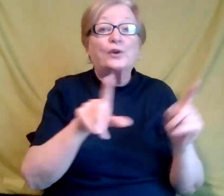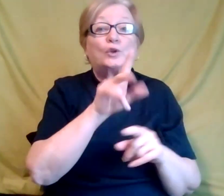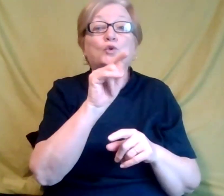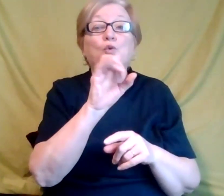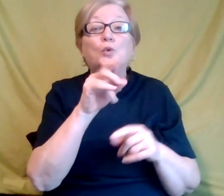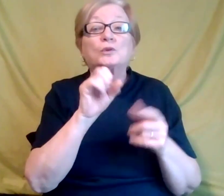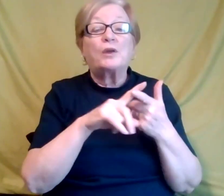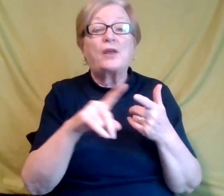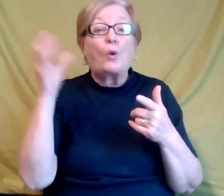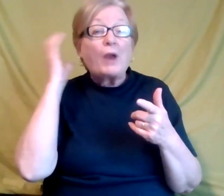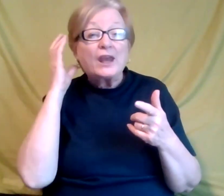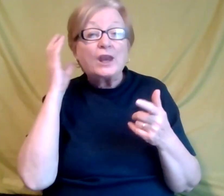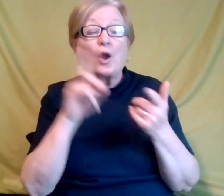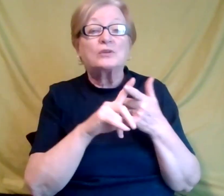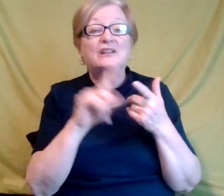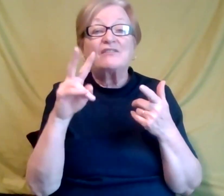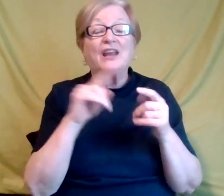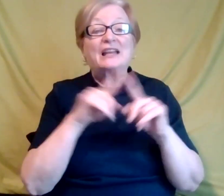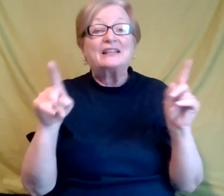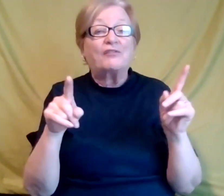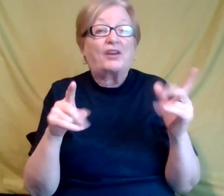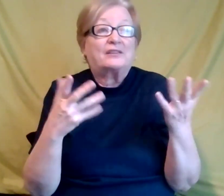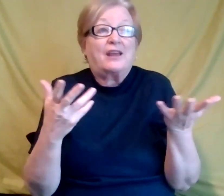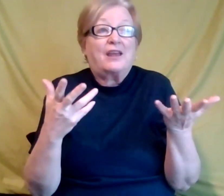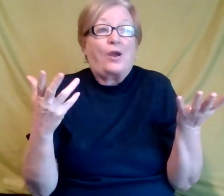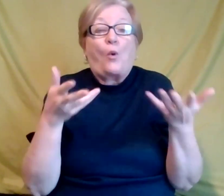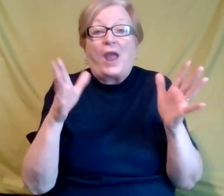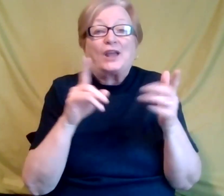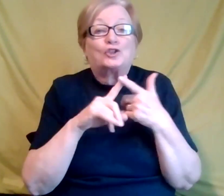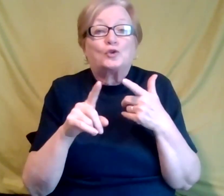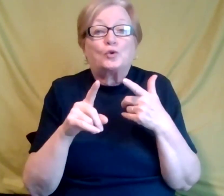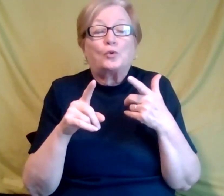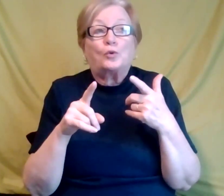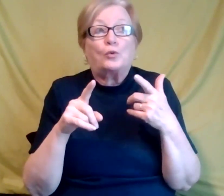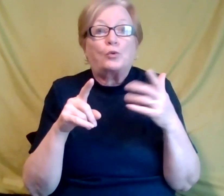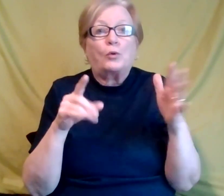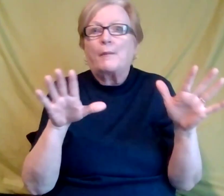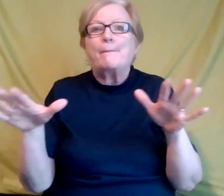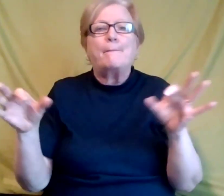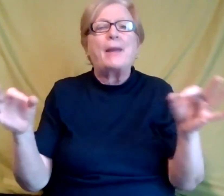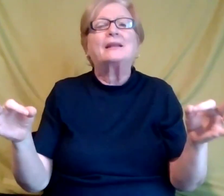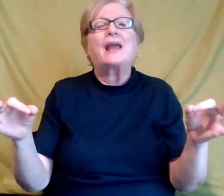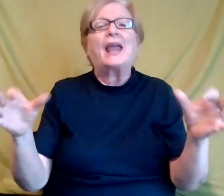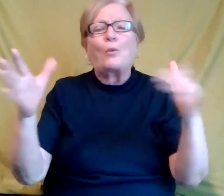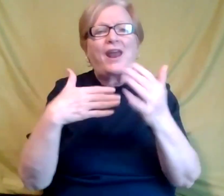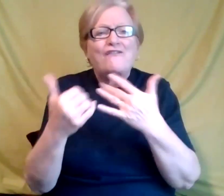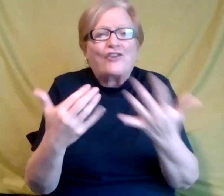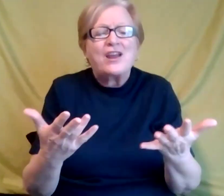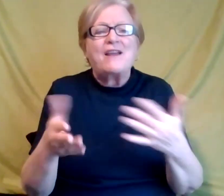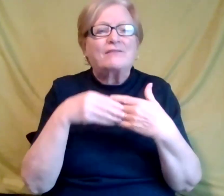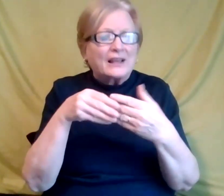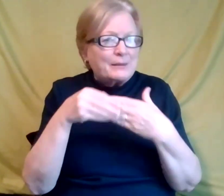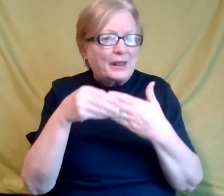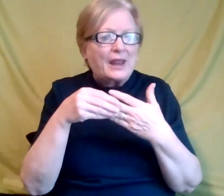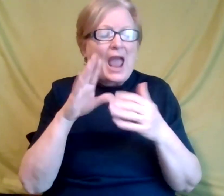radios, and other meditative rooms, um, and just flexibility in our attendance, how